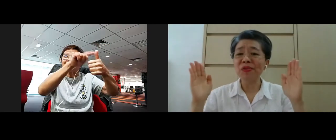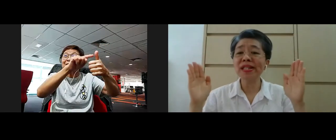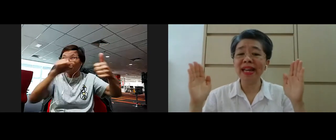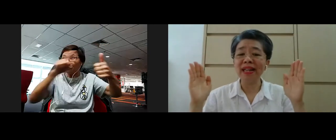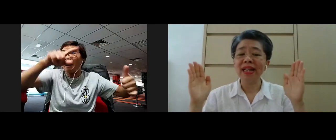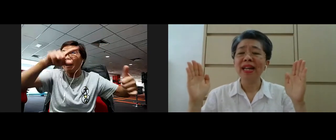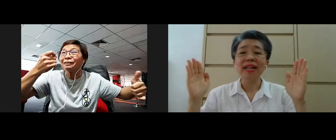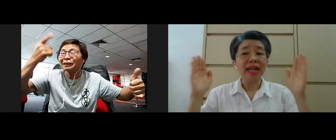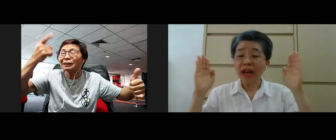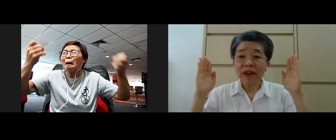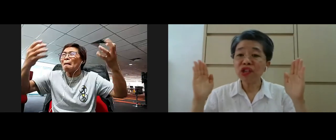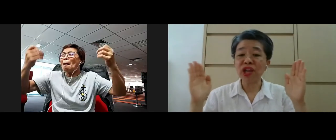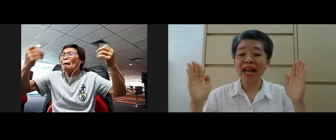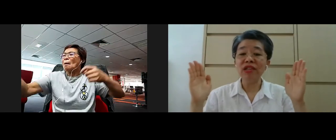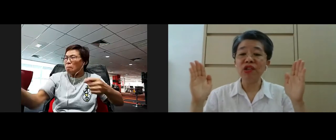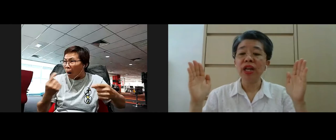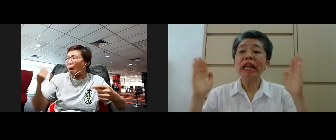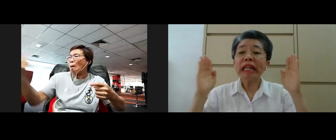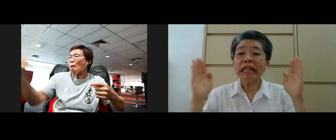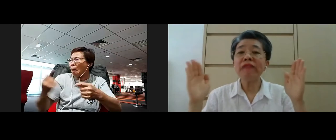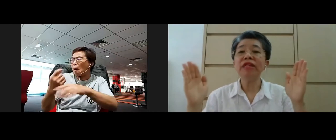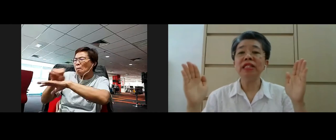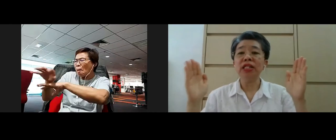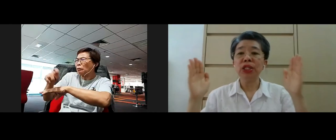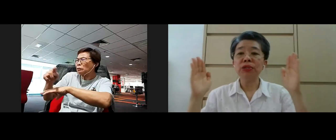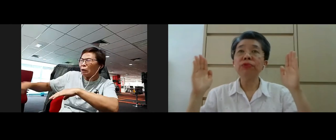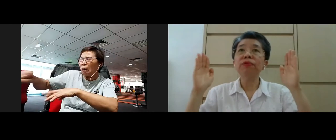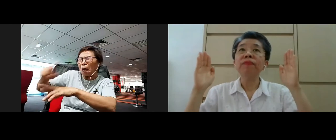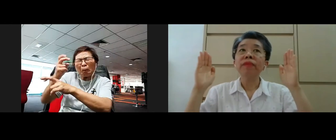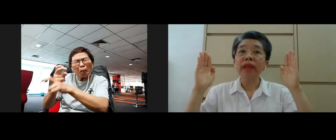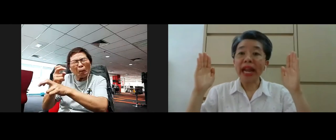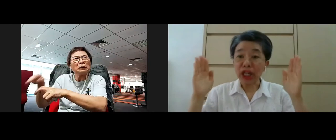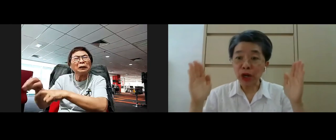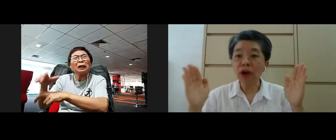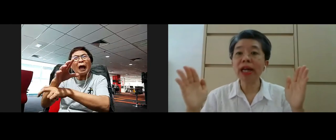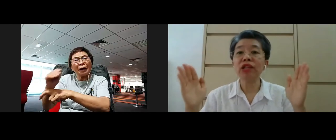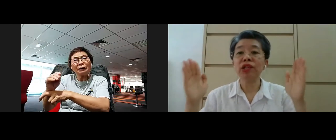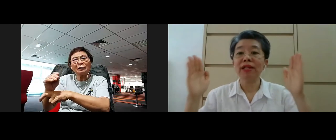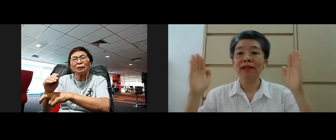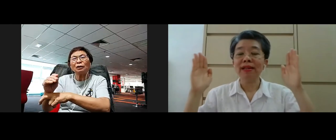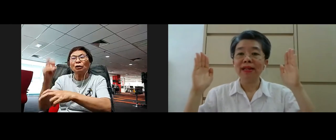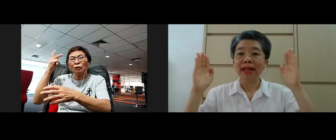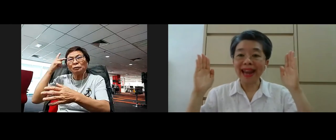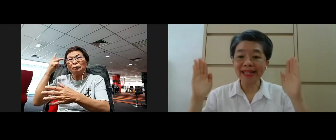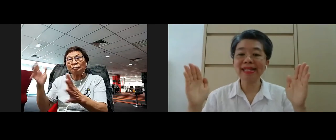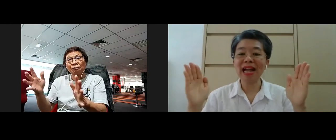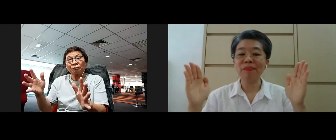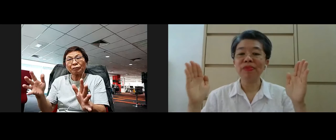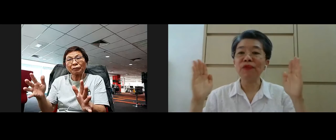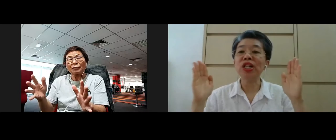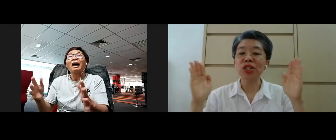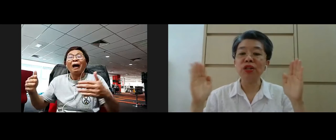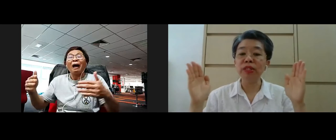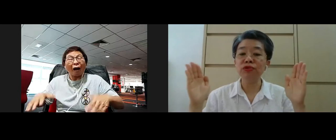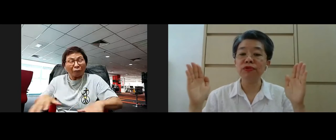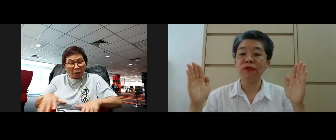counselling they are very challenged even to acknowledge and accept